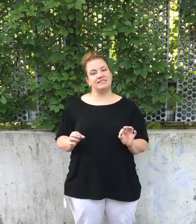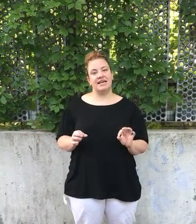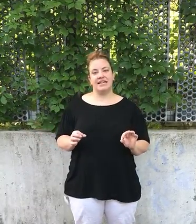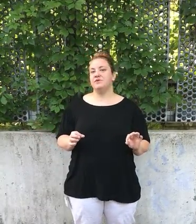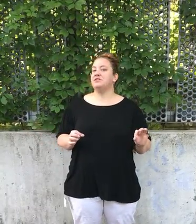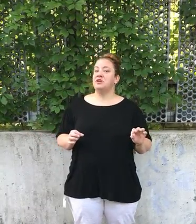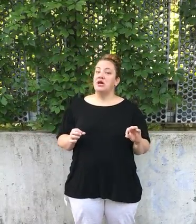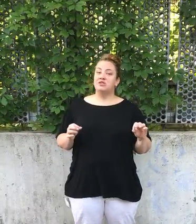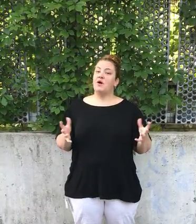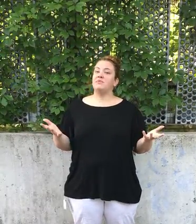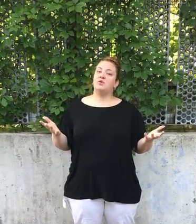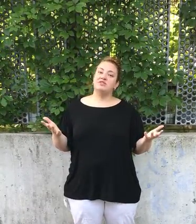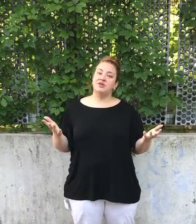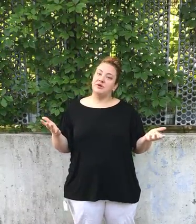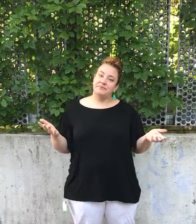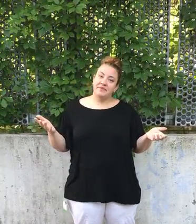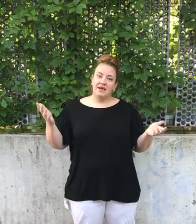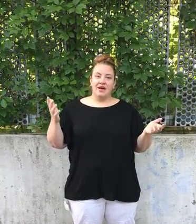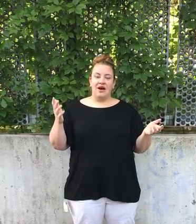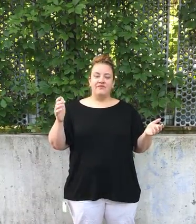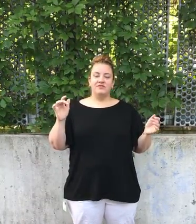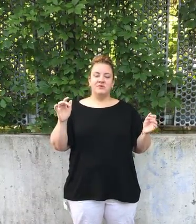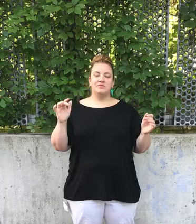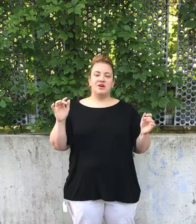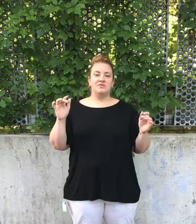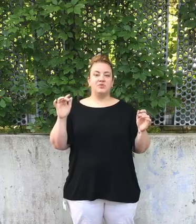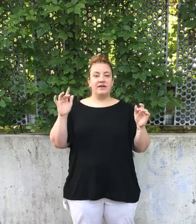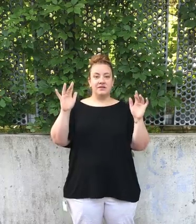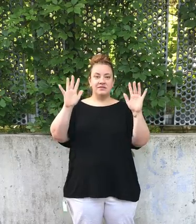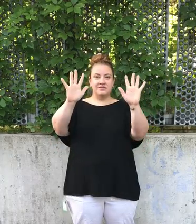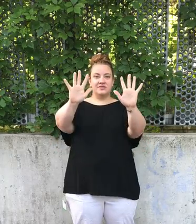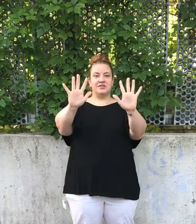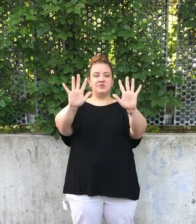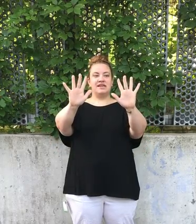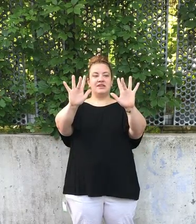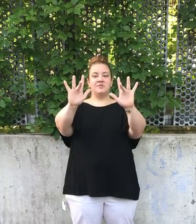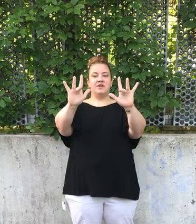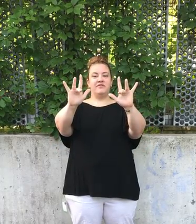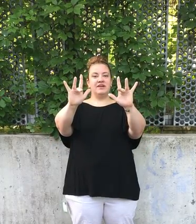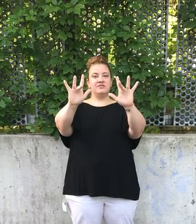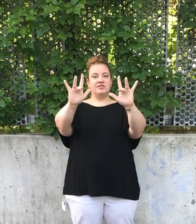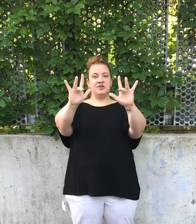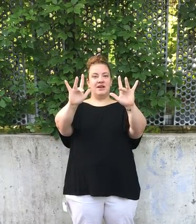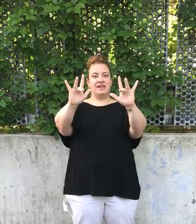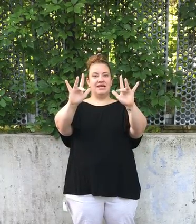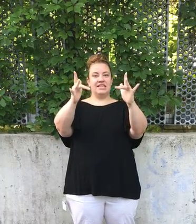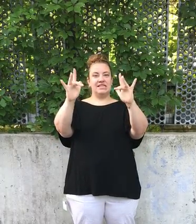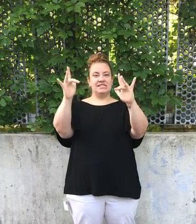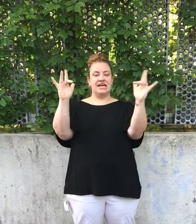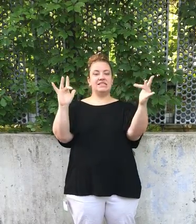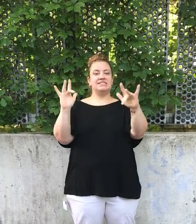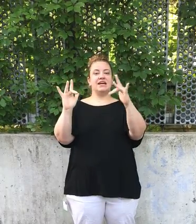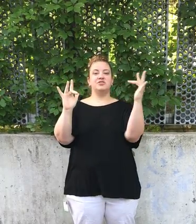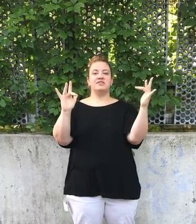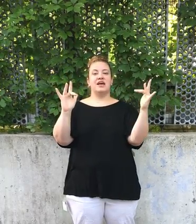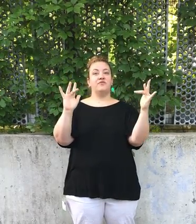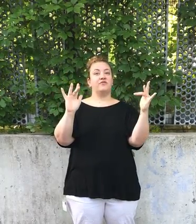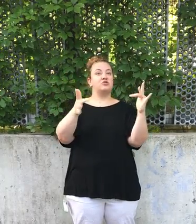Sign Language. So I'm going to show you. Alright, first we will start with twinkle. So you take your middle fingers and you go down like this and this is actually the sign for